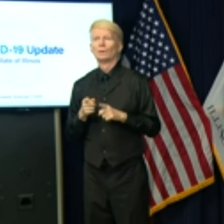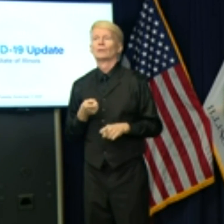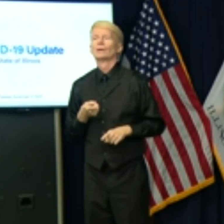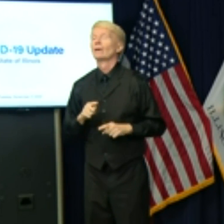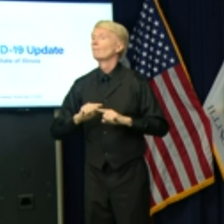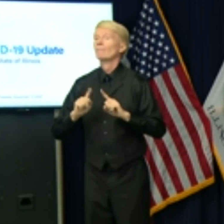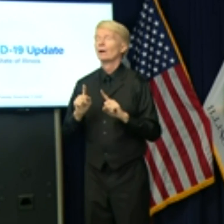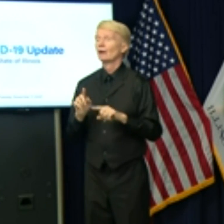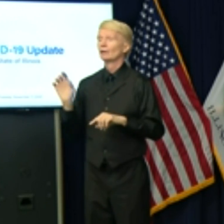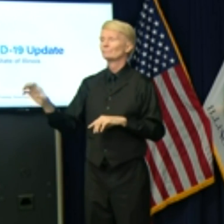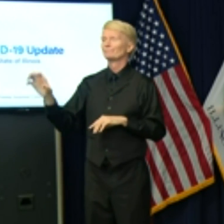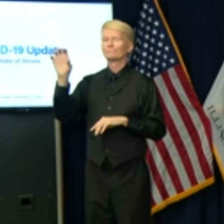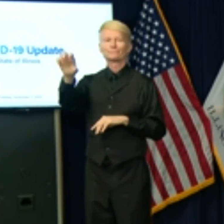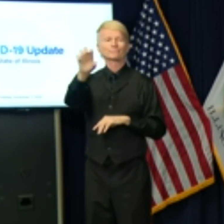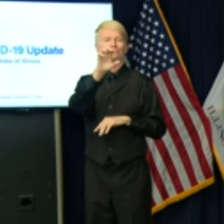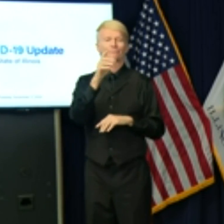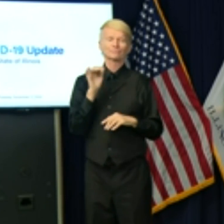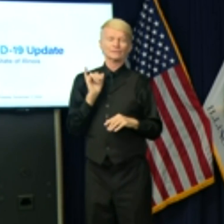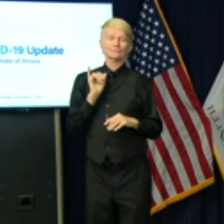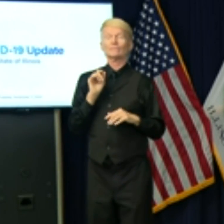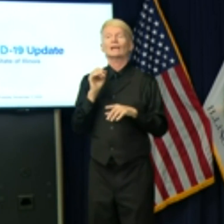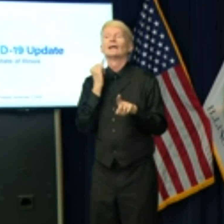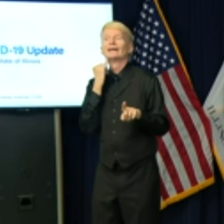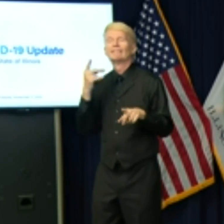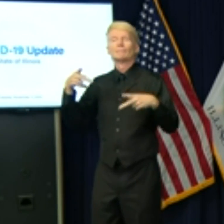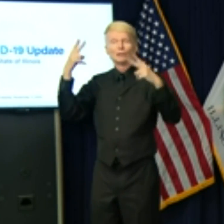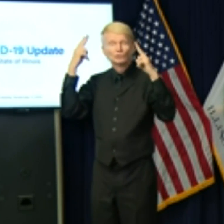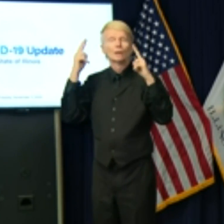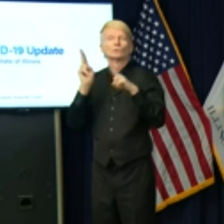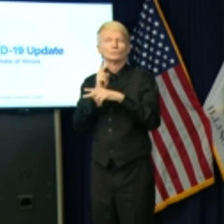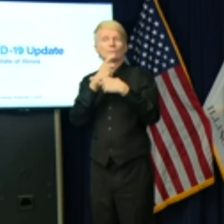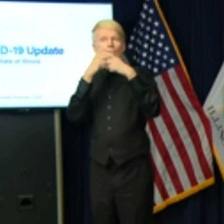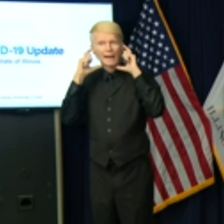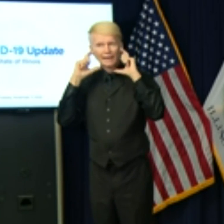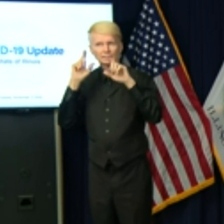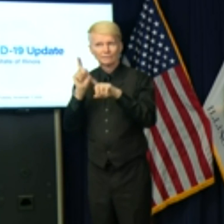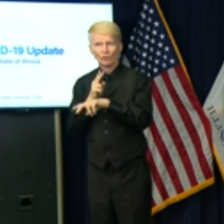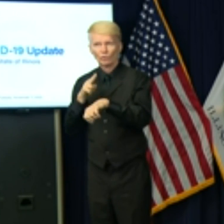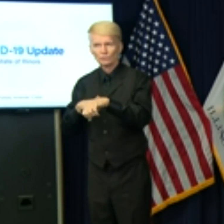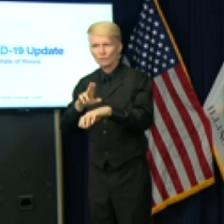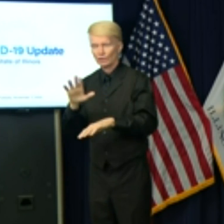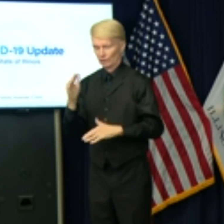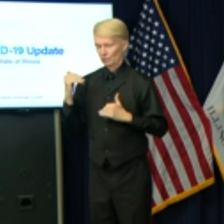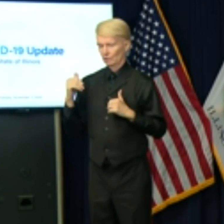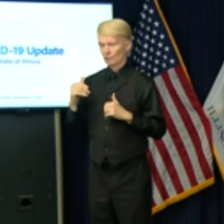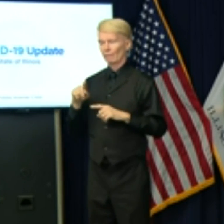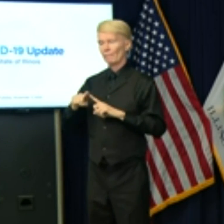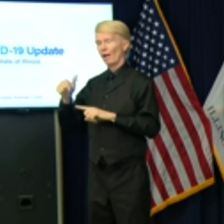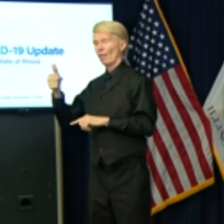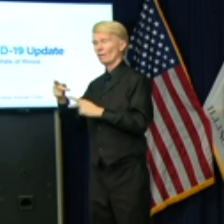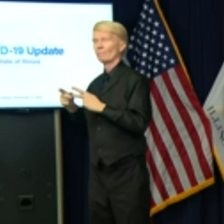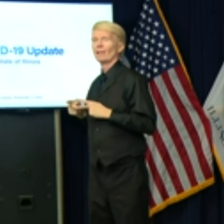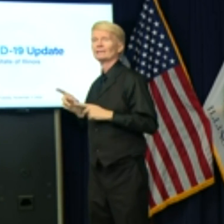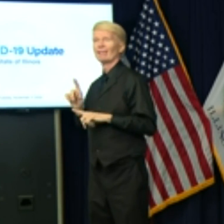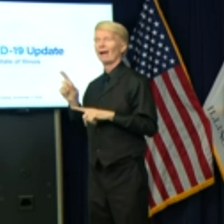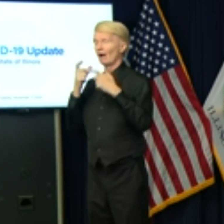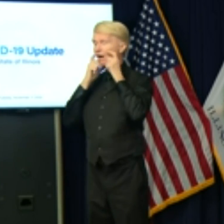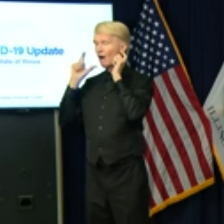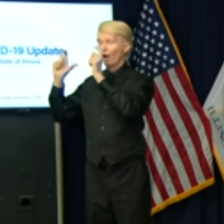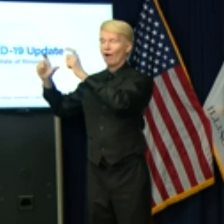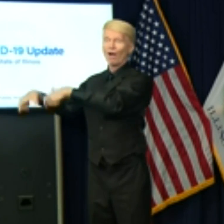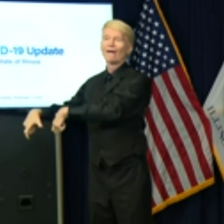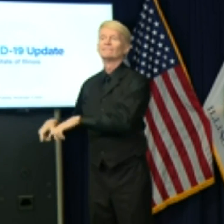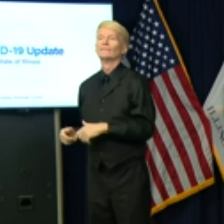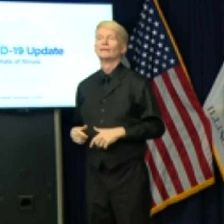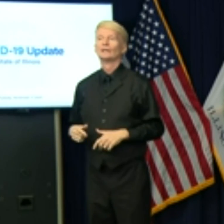But in other places where, that's when they're wearing their masks, by the way, but, you know, what other places where you take your mask off for a period of time and